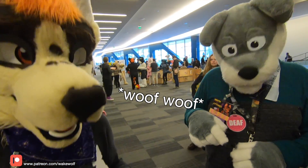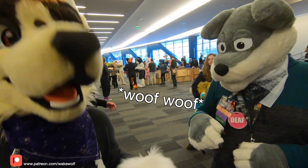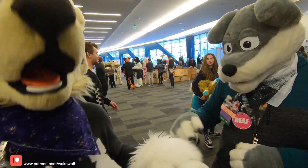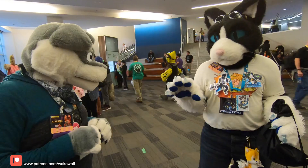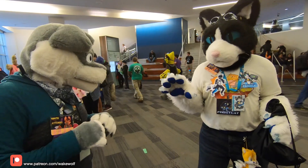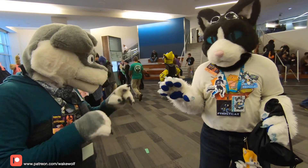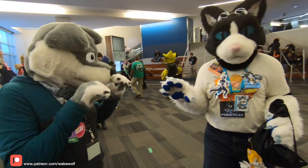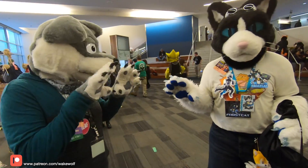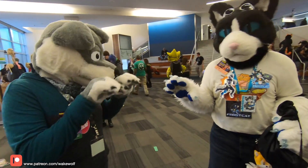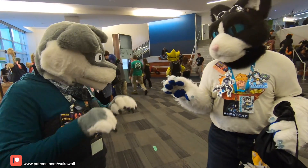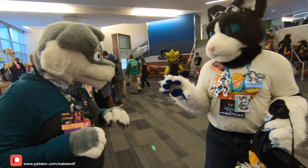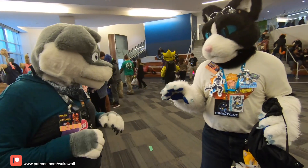Awesome So Yeah? Yeah, bark